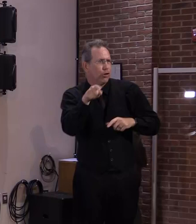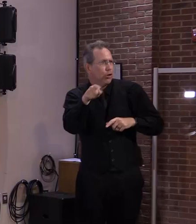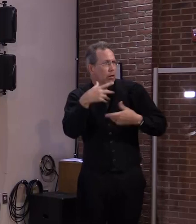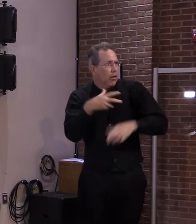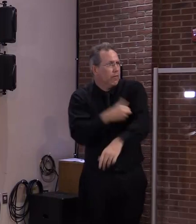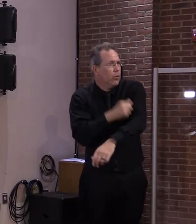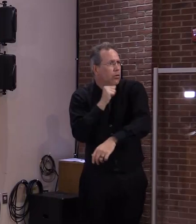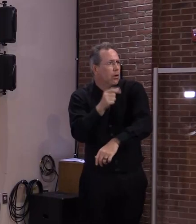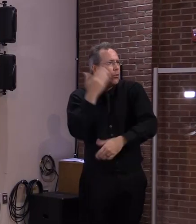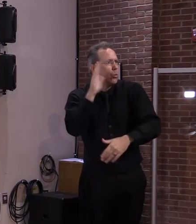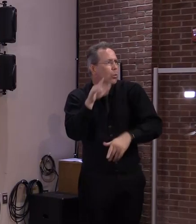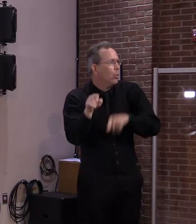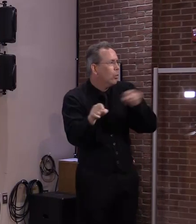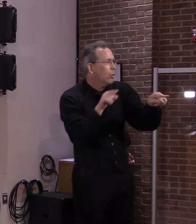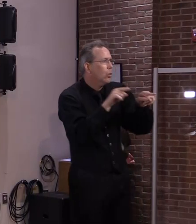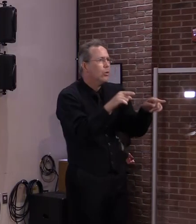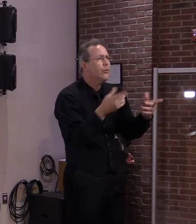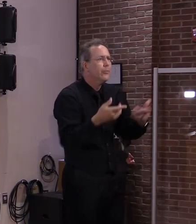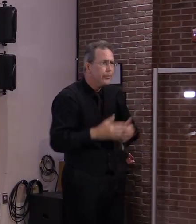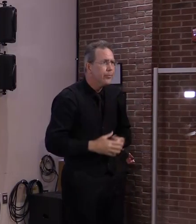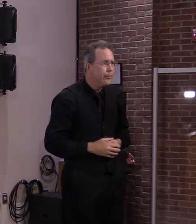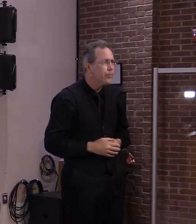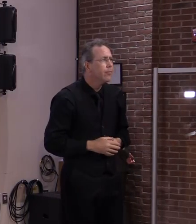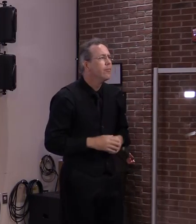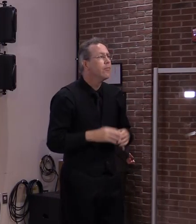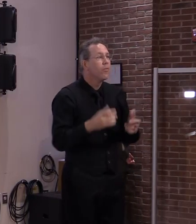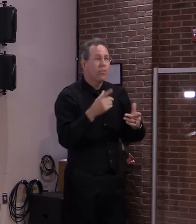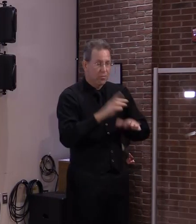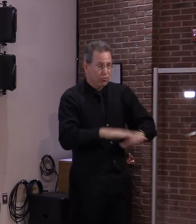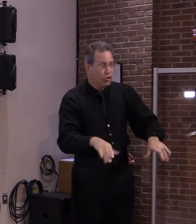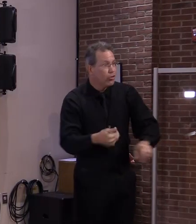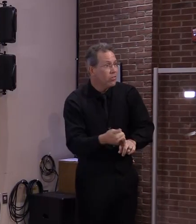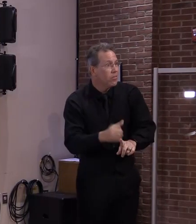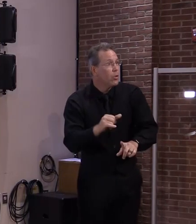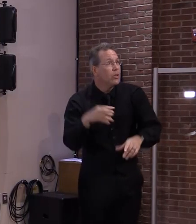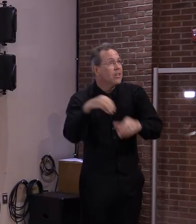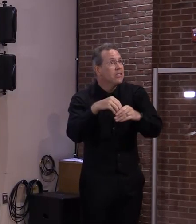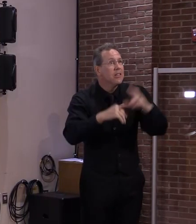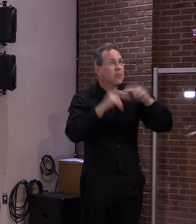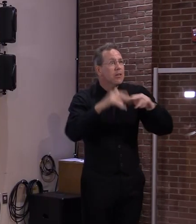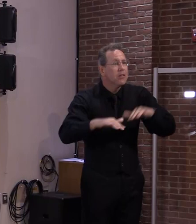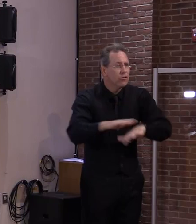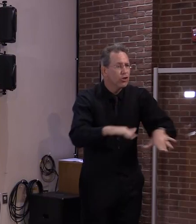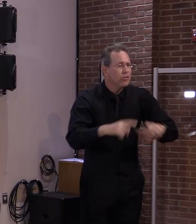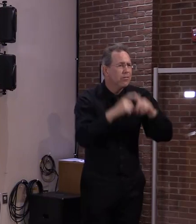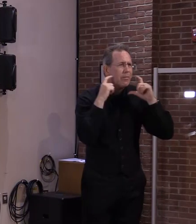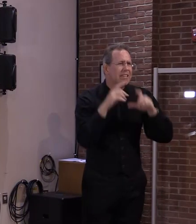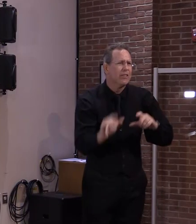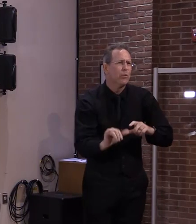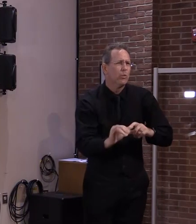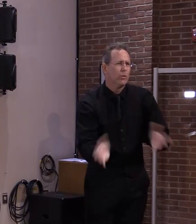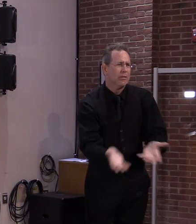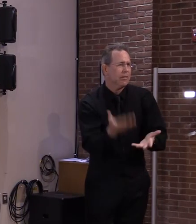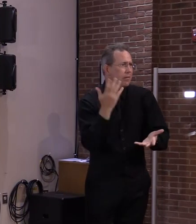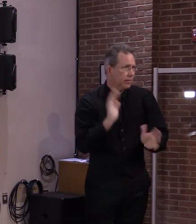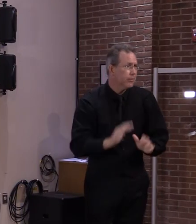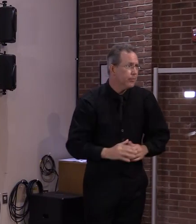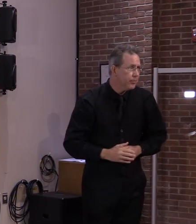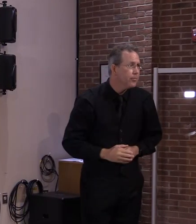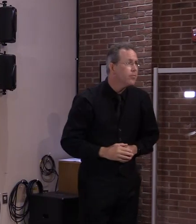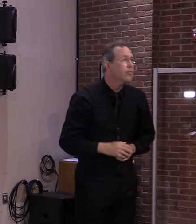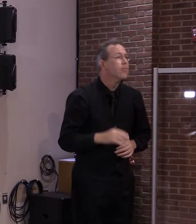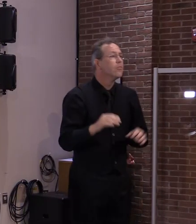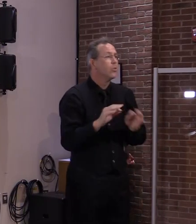the way, we are closely following the science and our own data, including case levels and virus transmission.